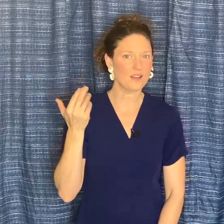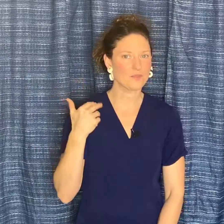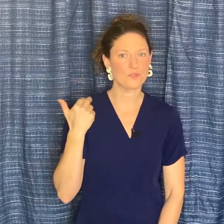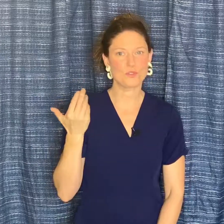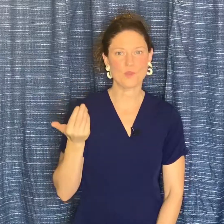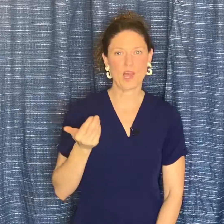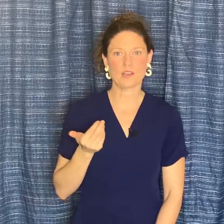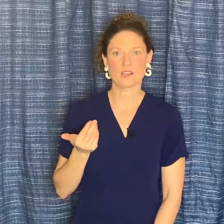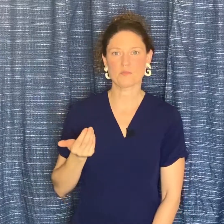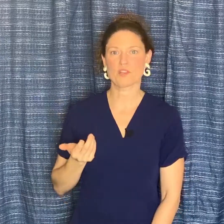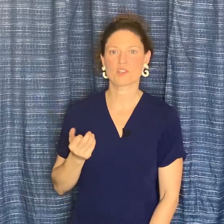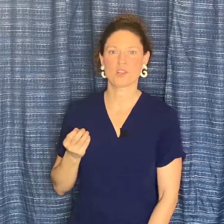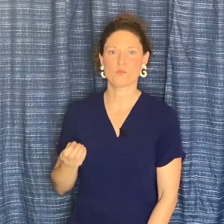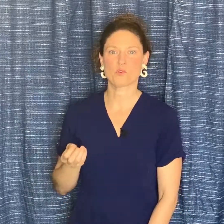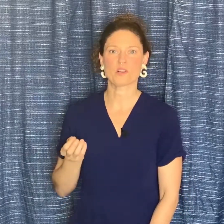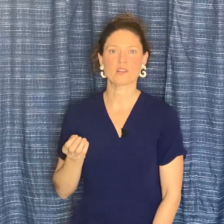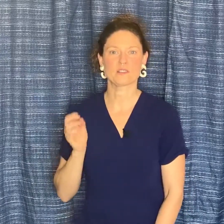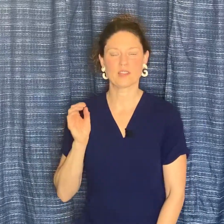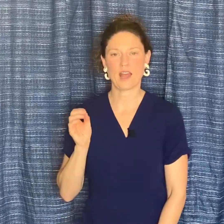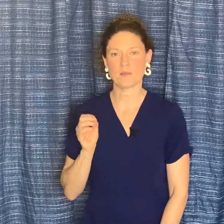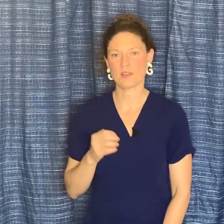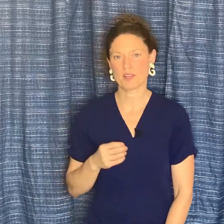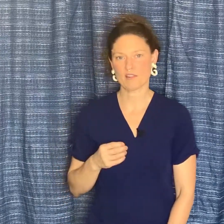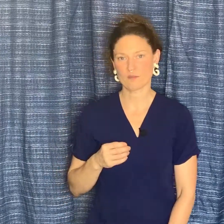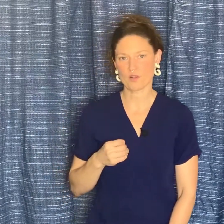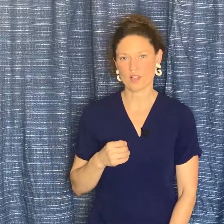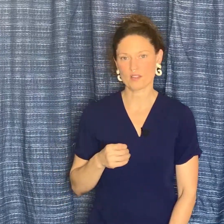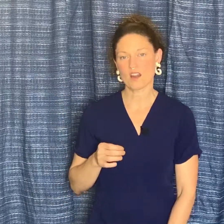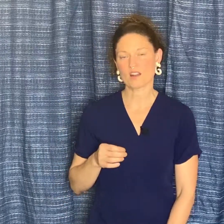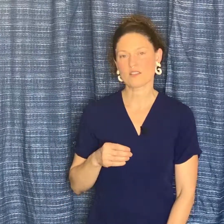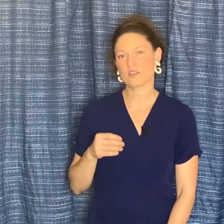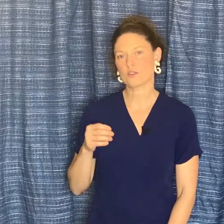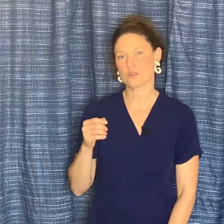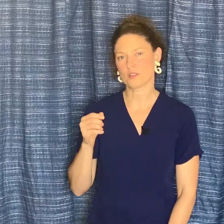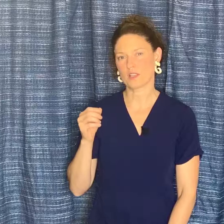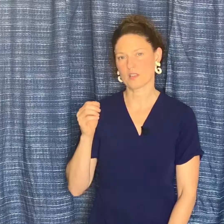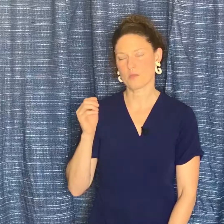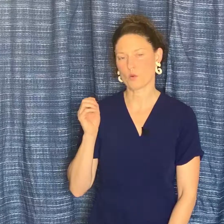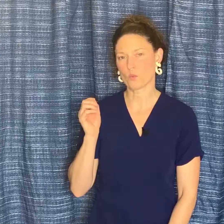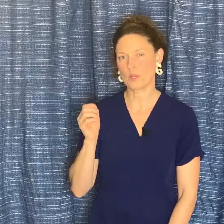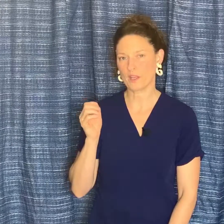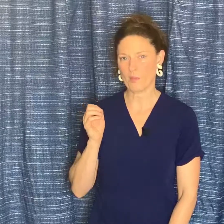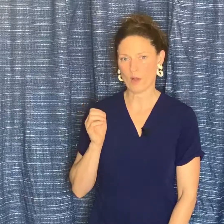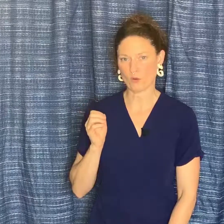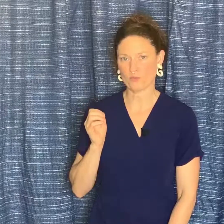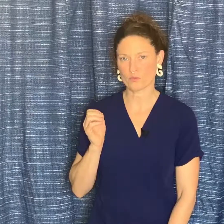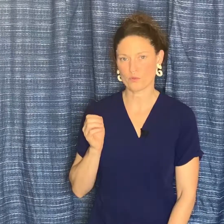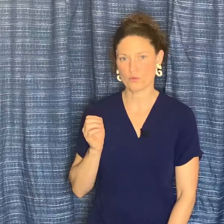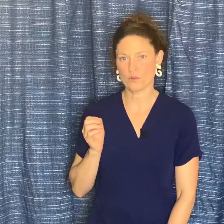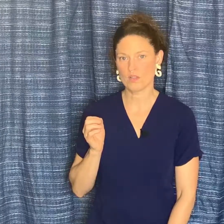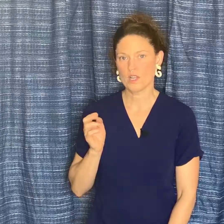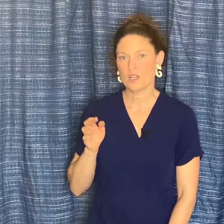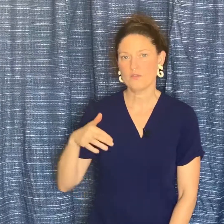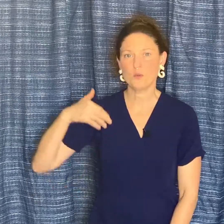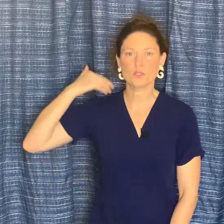I don't do that as much anymore. It's a habit that I've broken and I think that journaling can be a really powerful tool. If you are